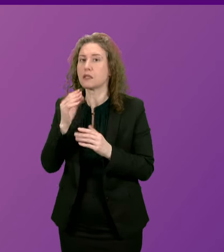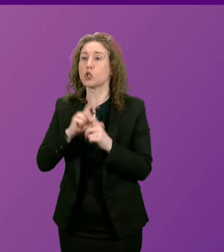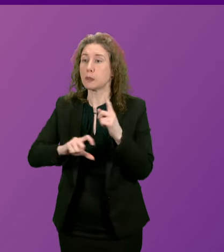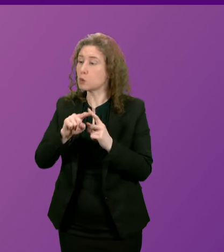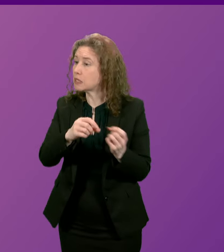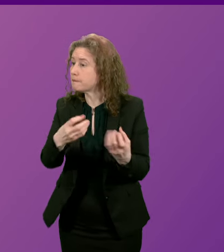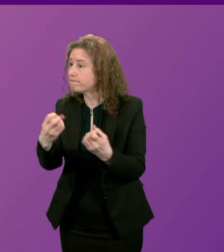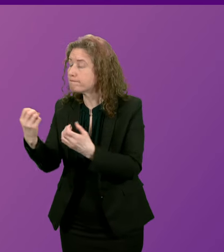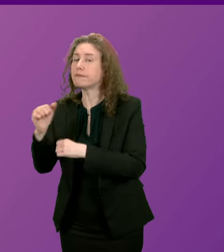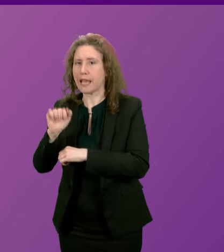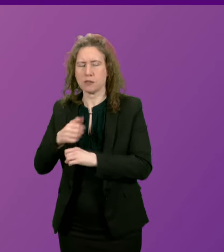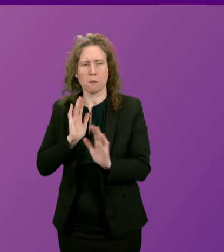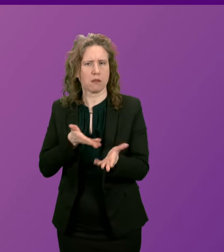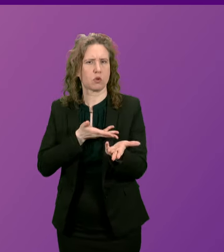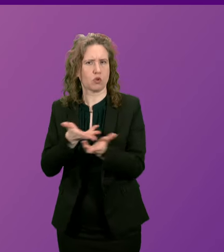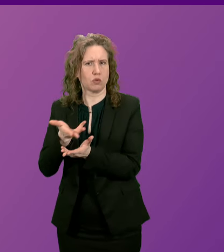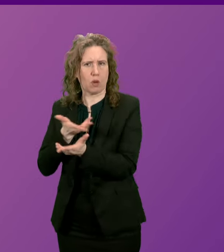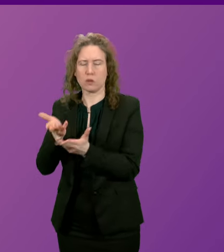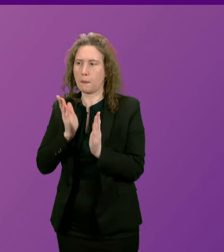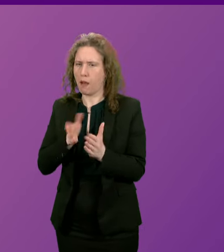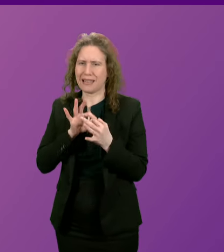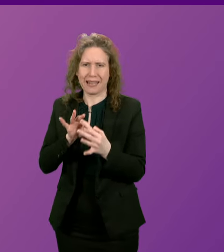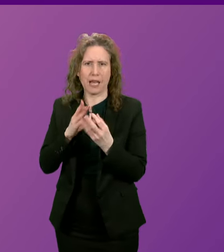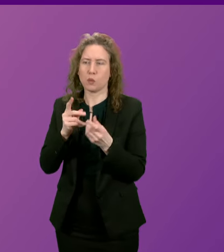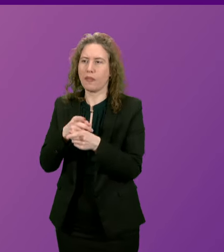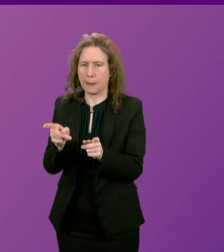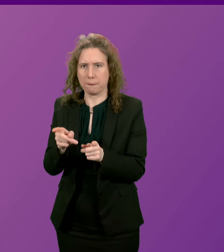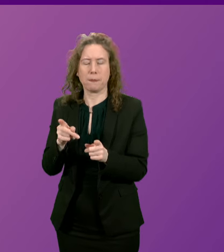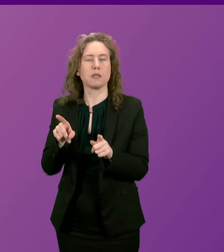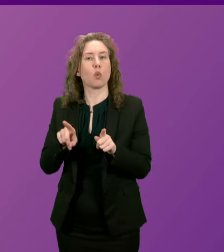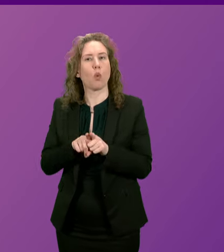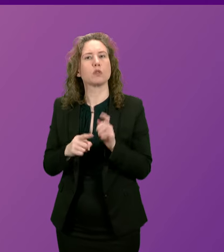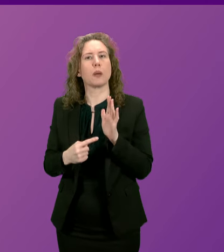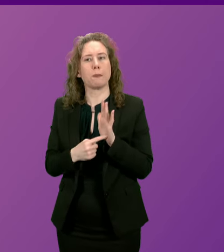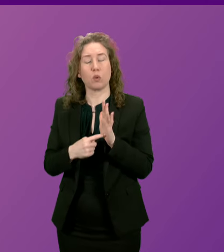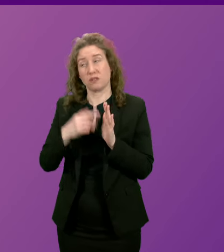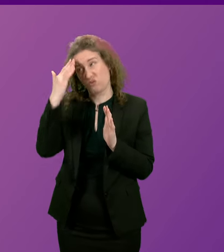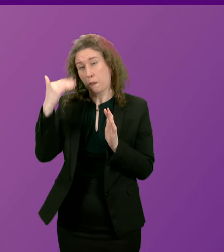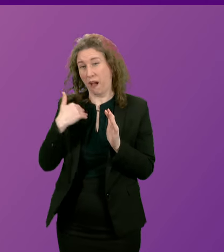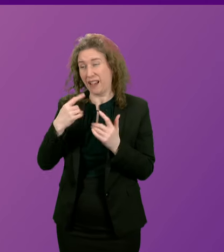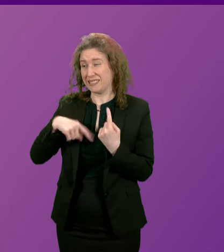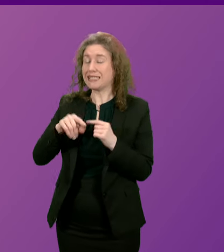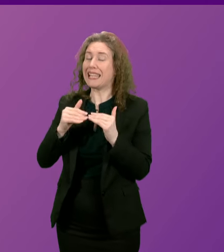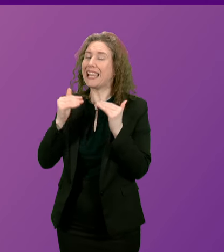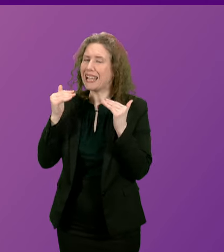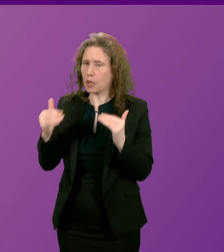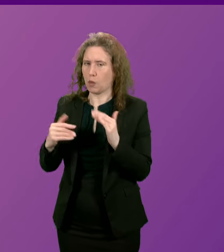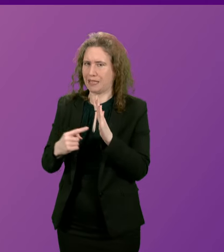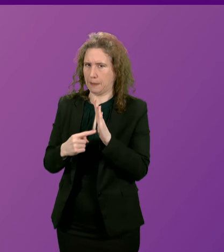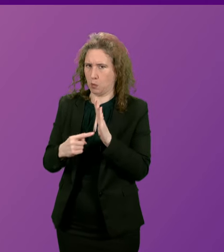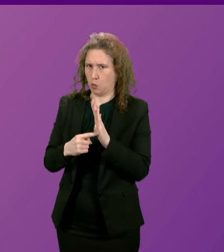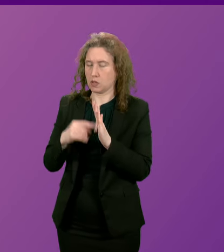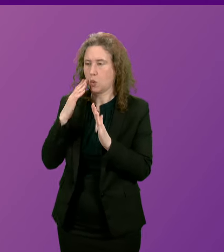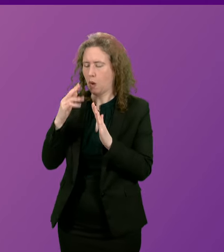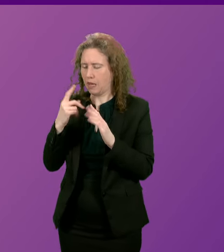important to hear from our communities consult and engage with our communities let's also remind ourselves it is equally important that when it